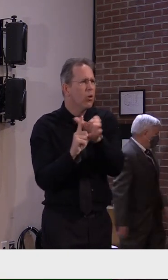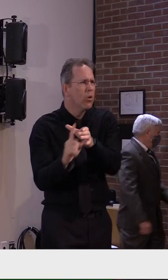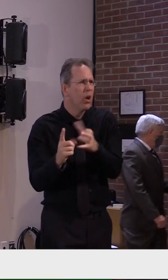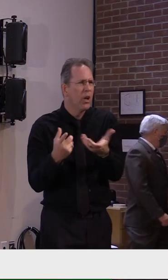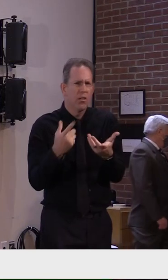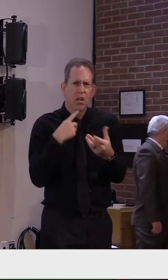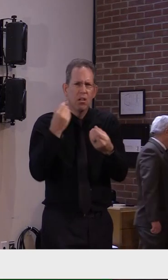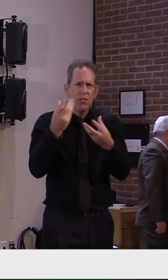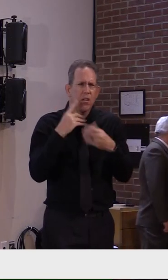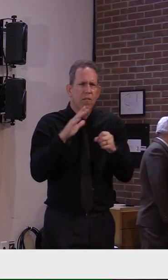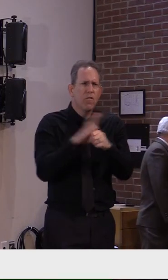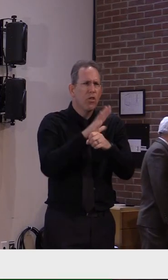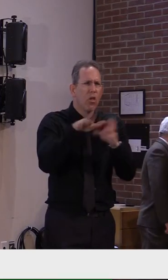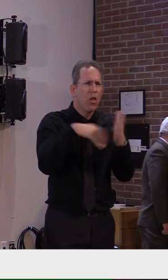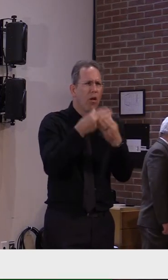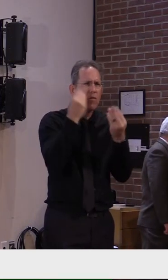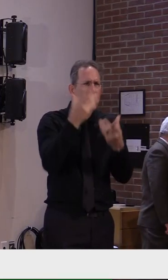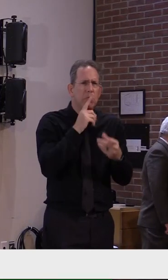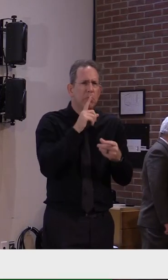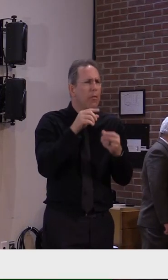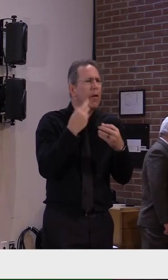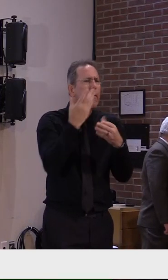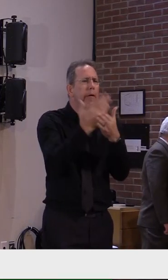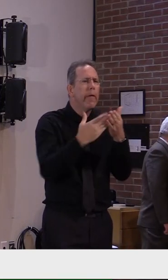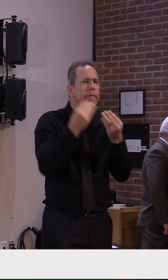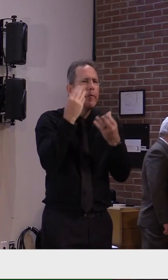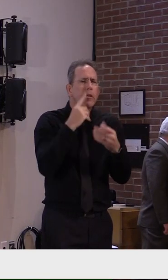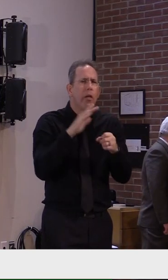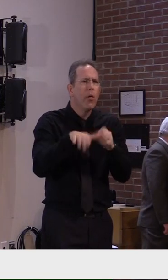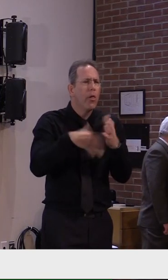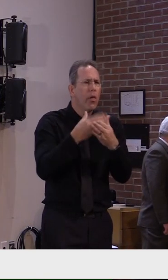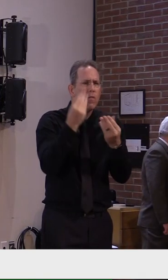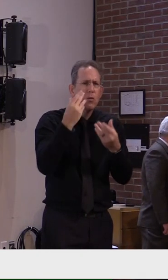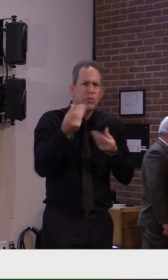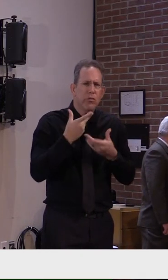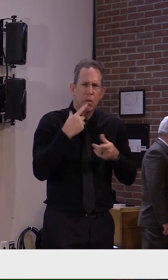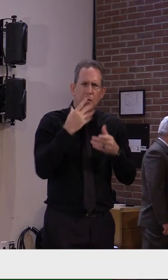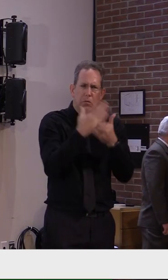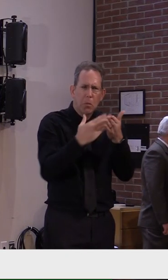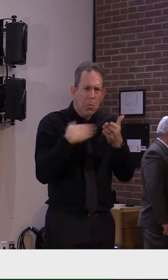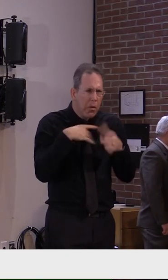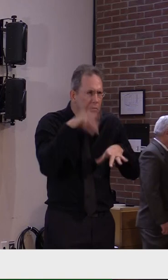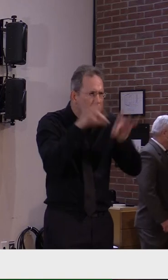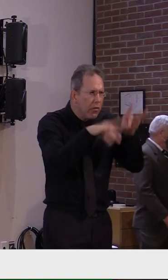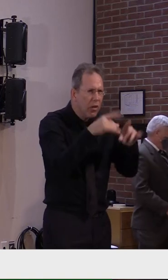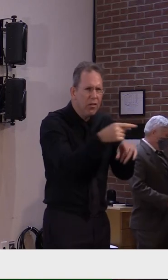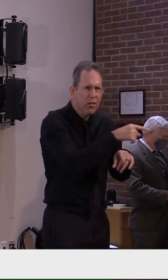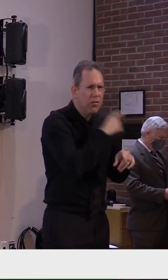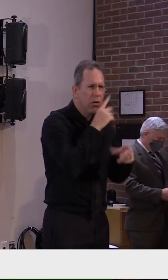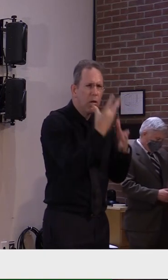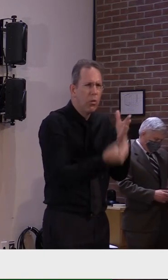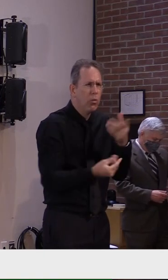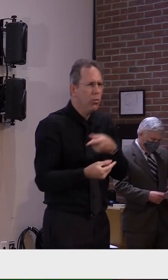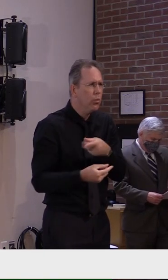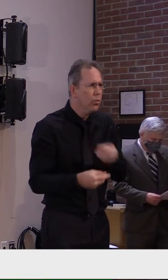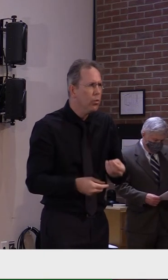police, fire, and squads still hit and miss as to whether they're reporting those cases in the state of Vermont?